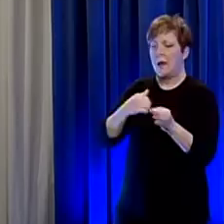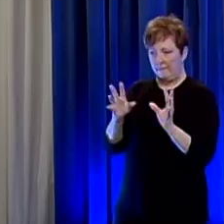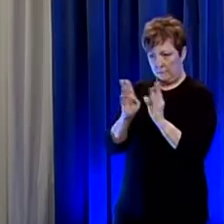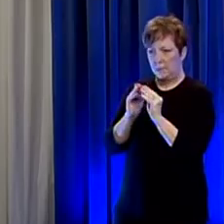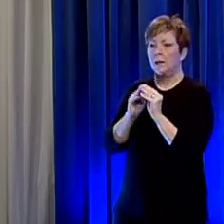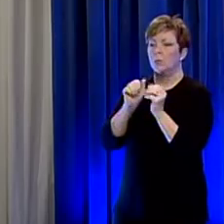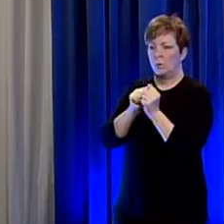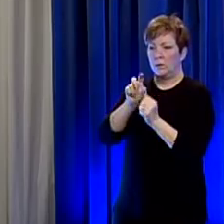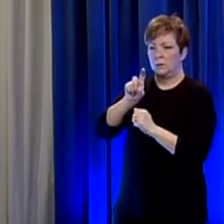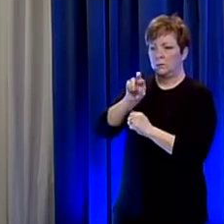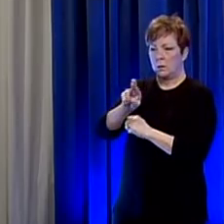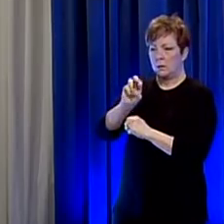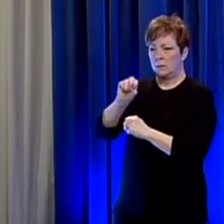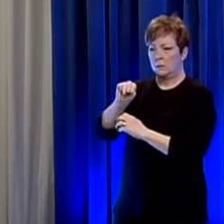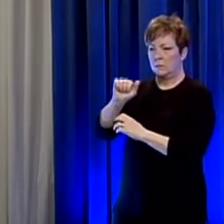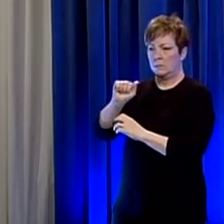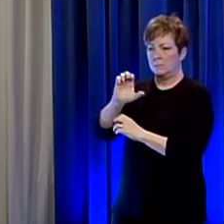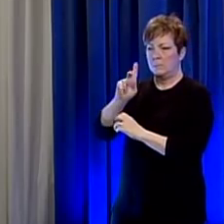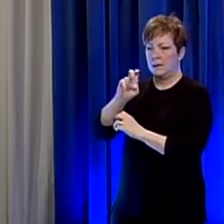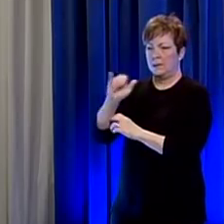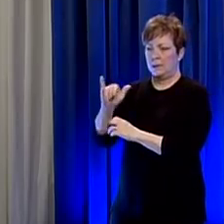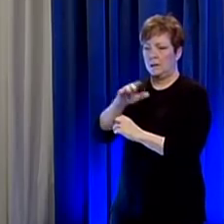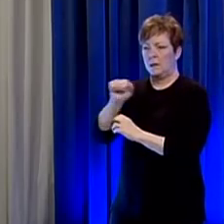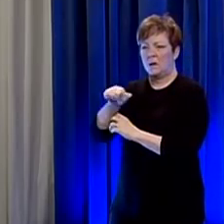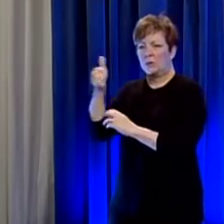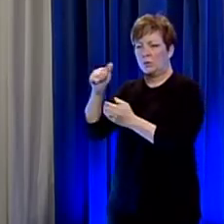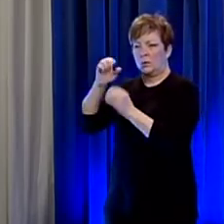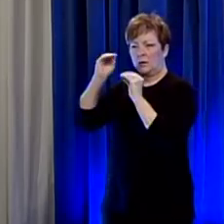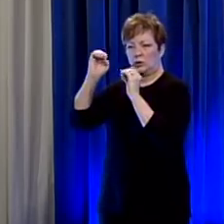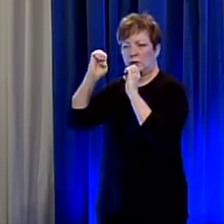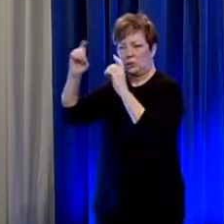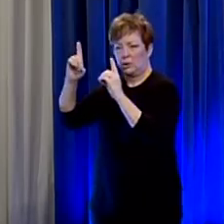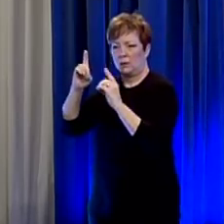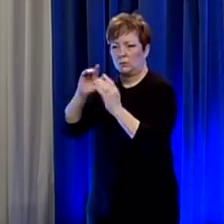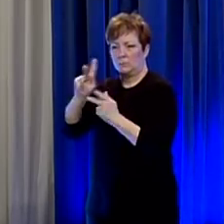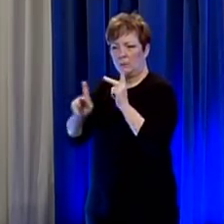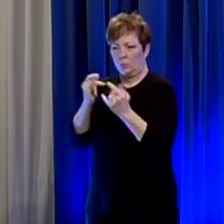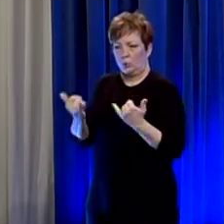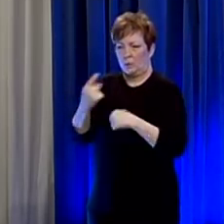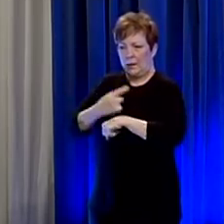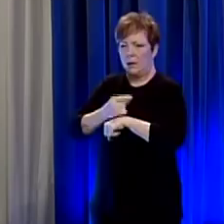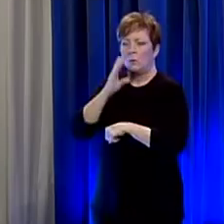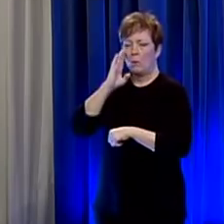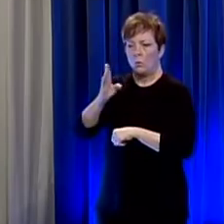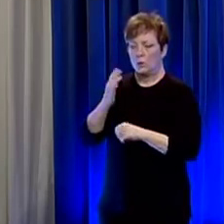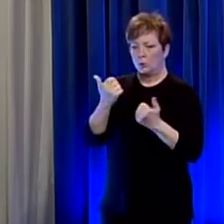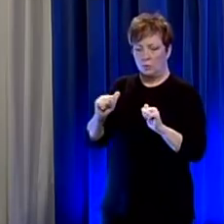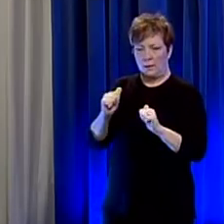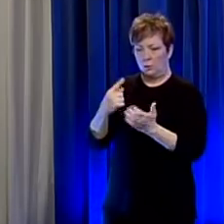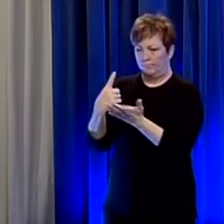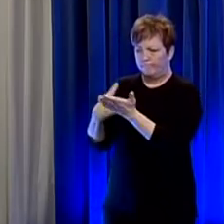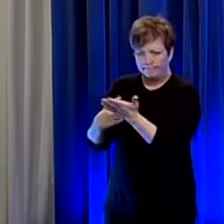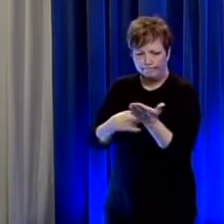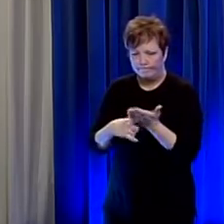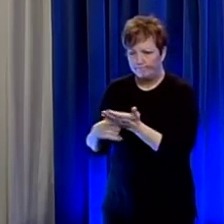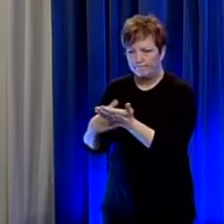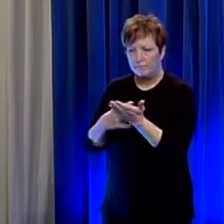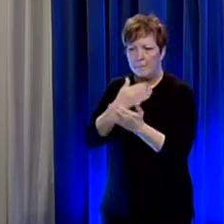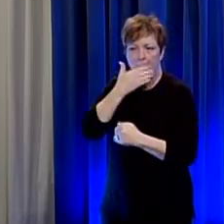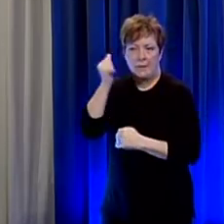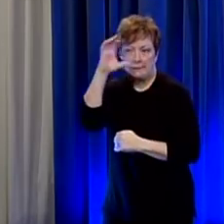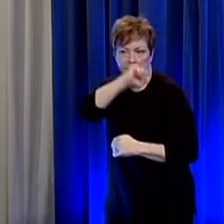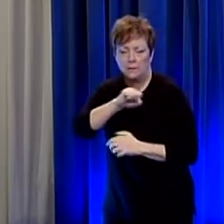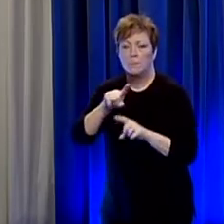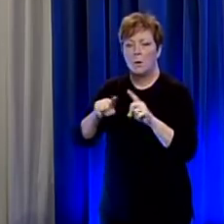mackie and the education folks uh today this afternoon where we'll go through all the different scenarios and try to make our best guess at this time we really